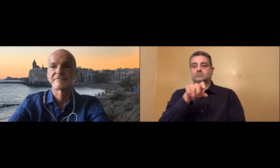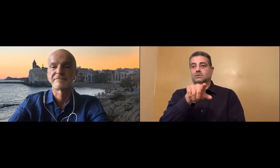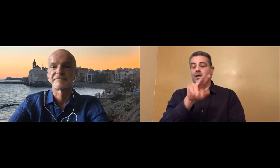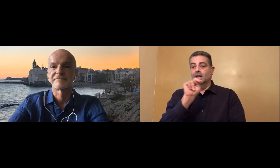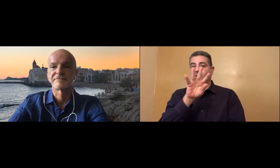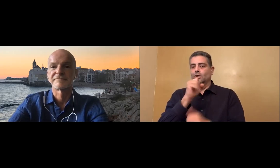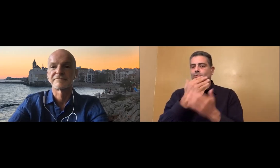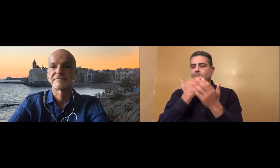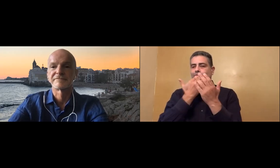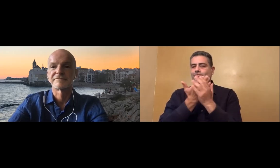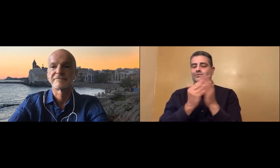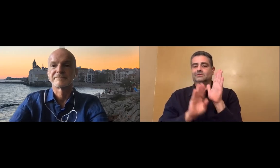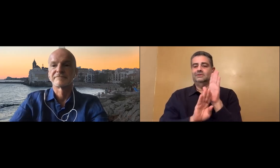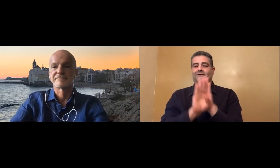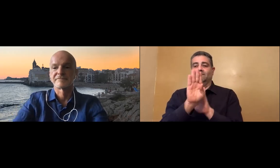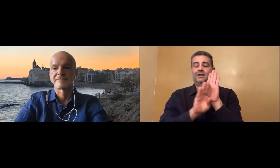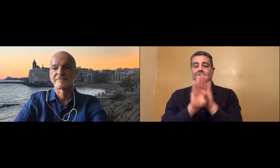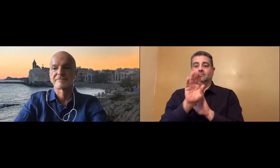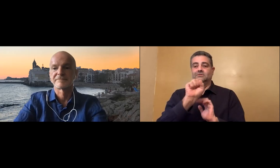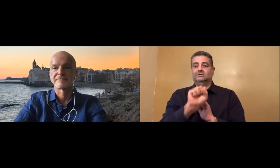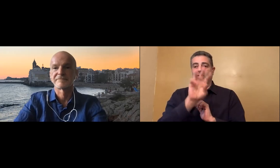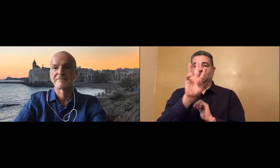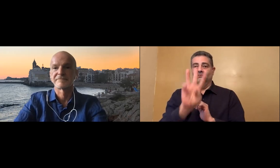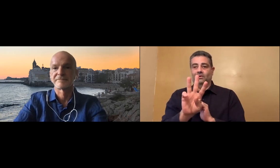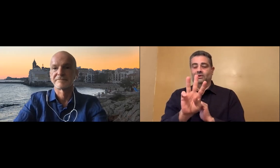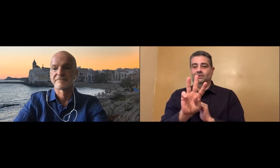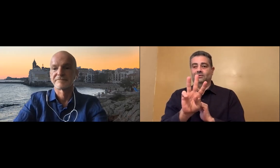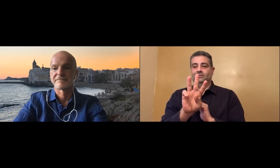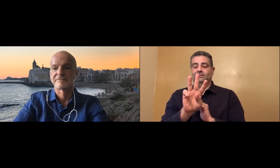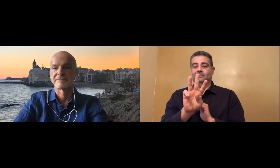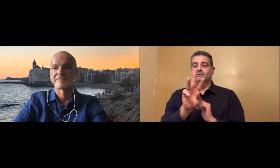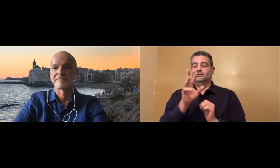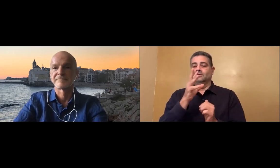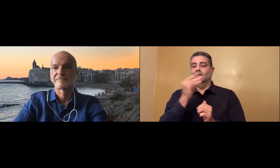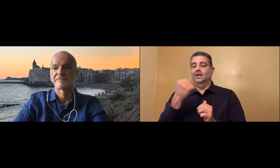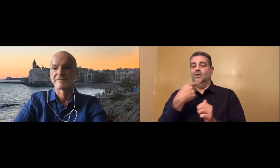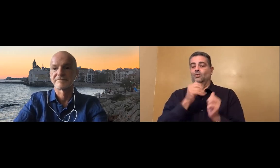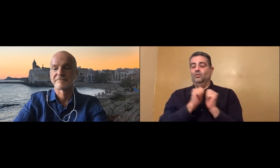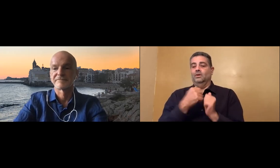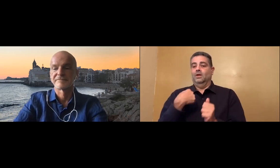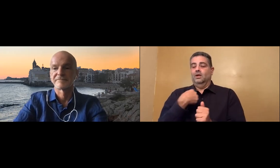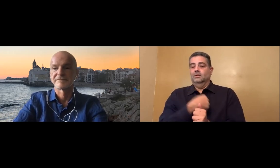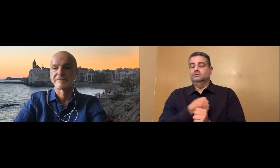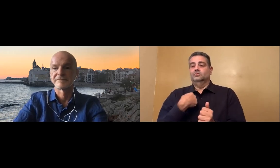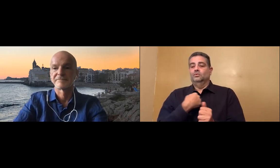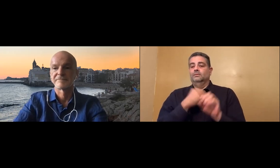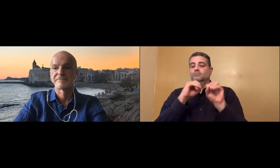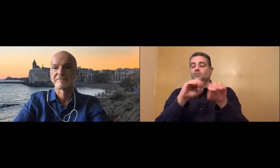And through partnering with N-WISE, I've learned about the excellent software that they've developed.